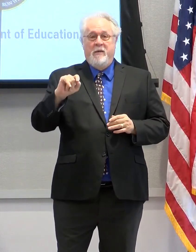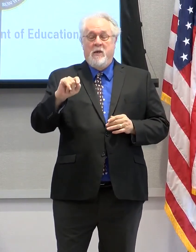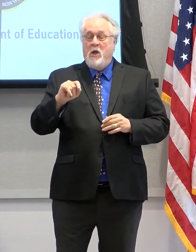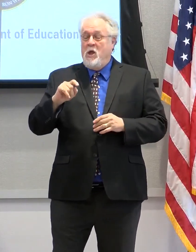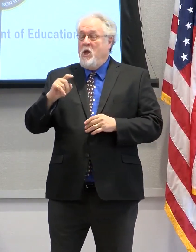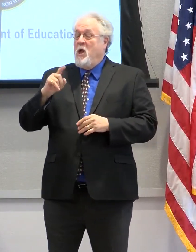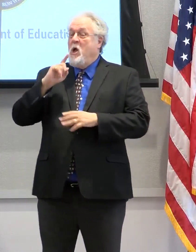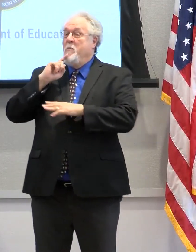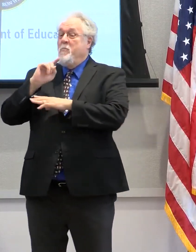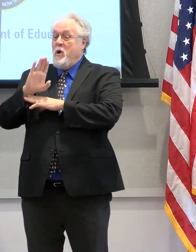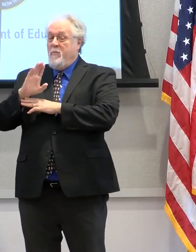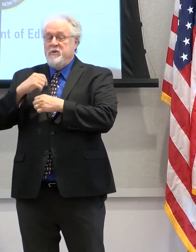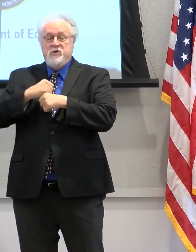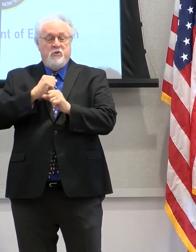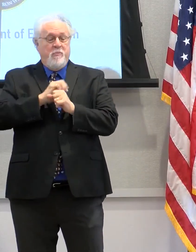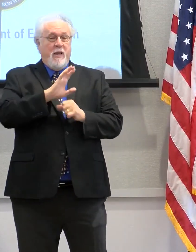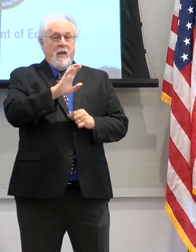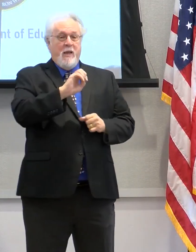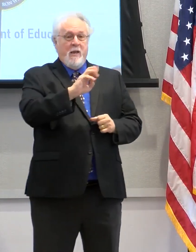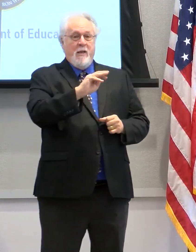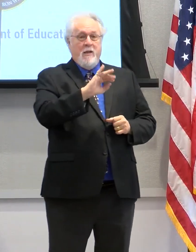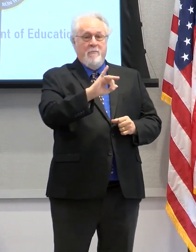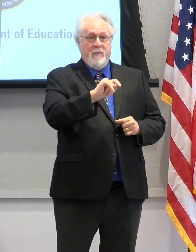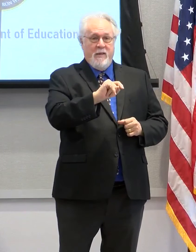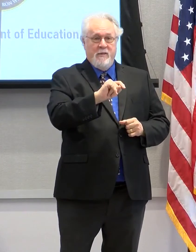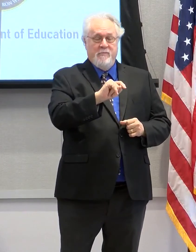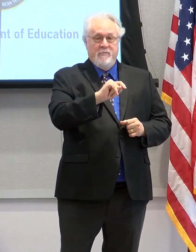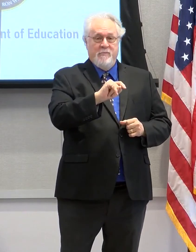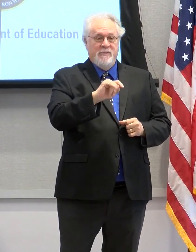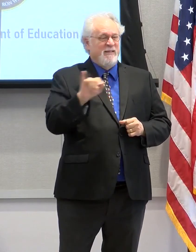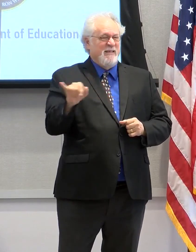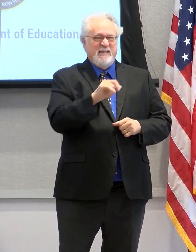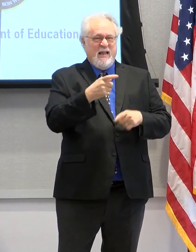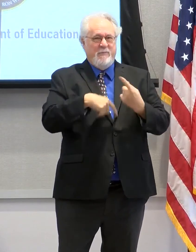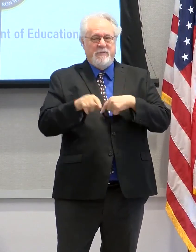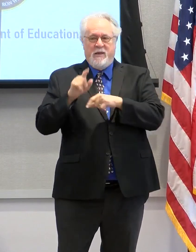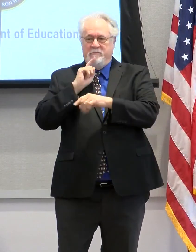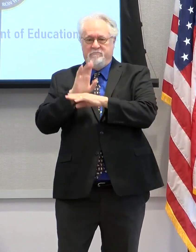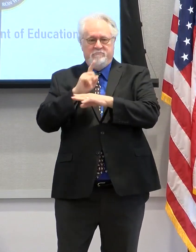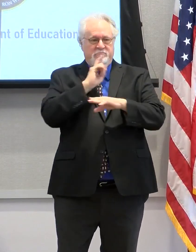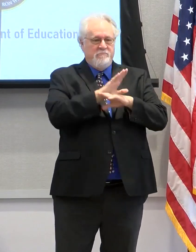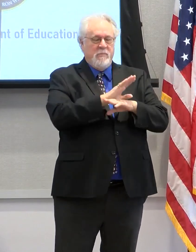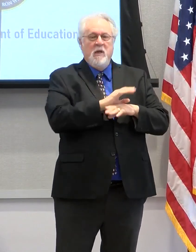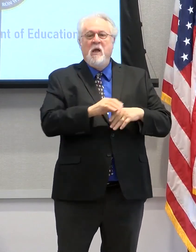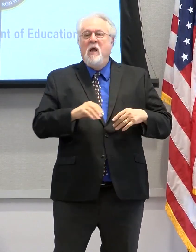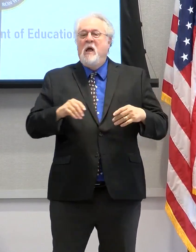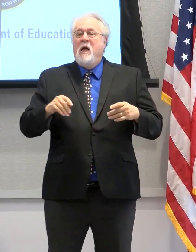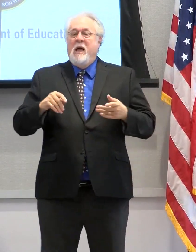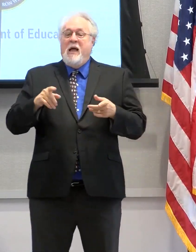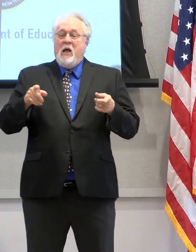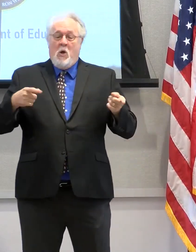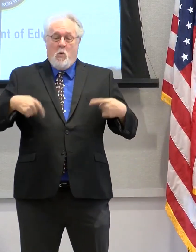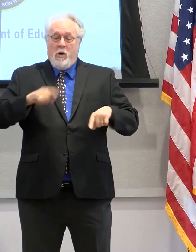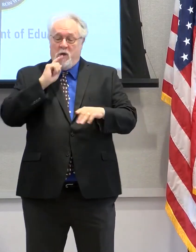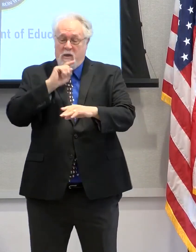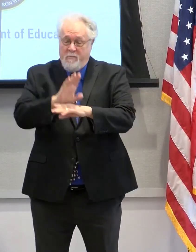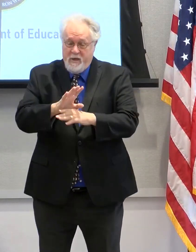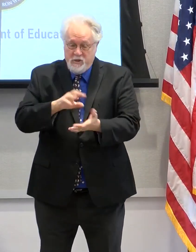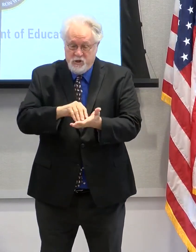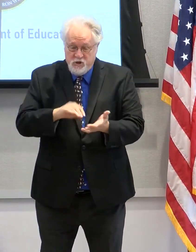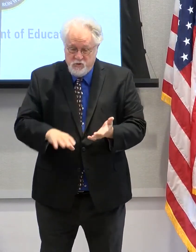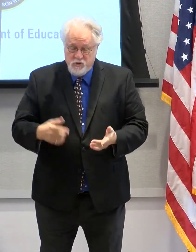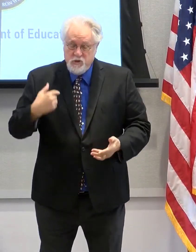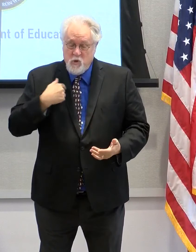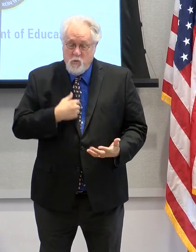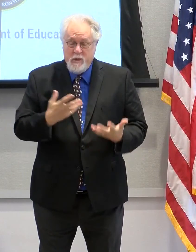you make a commitment. And this community has committed to our students that we